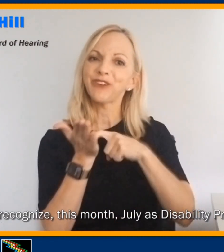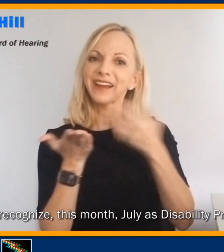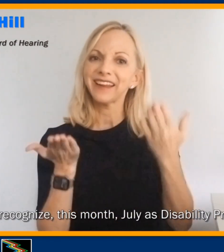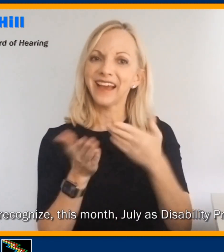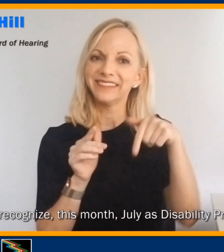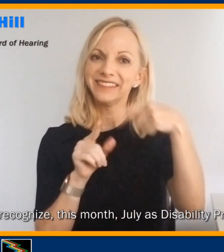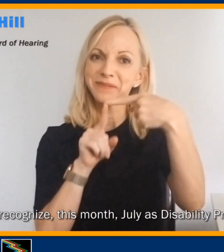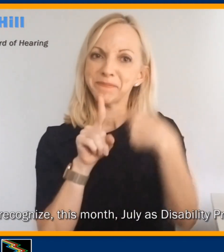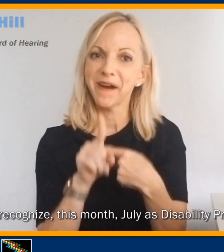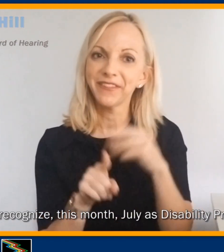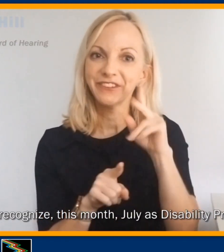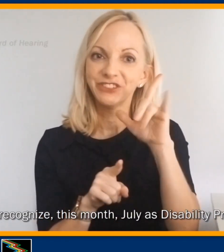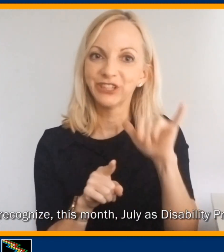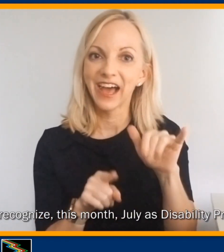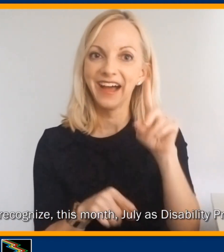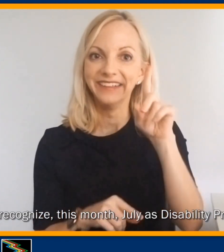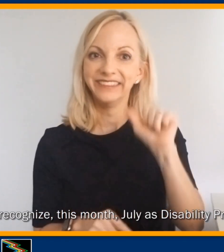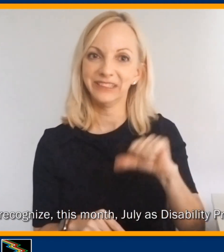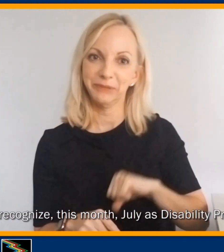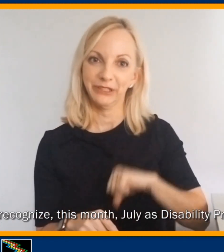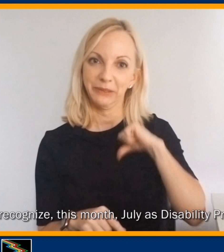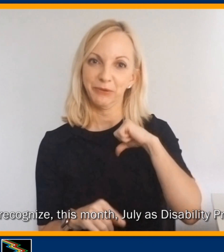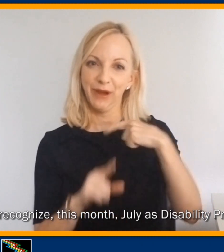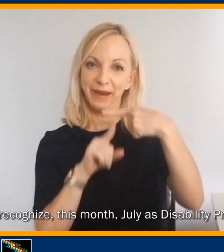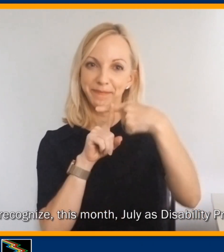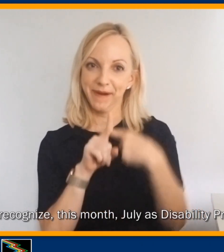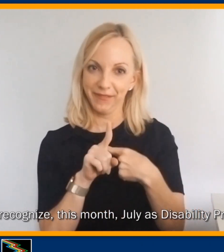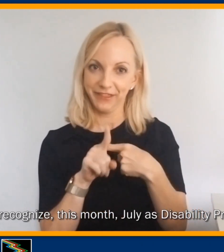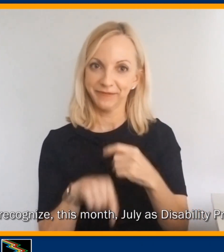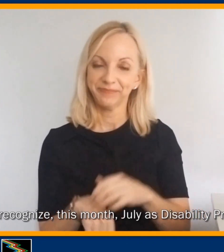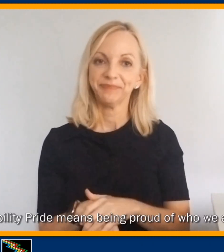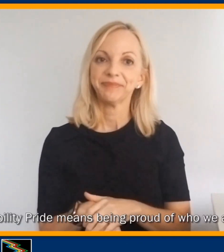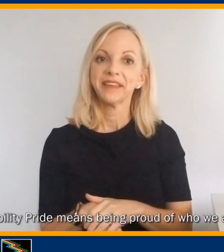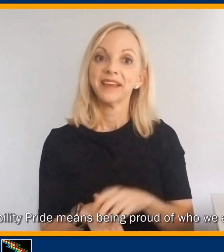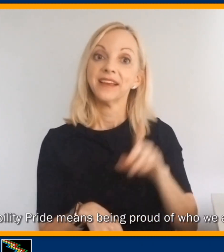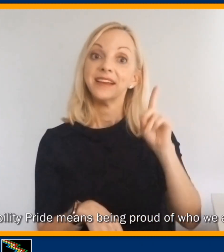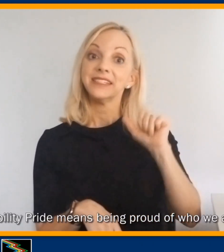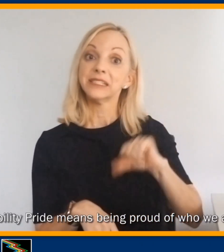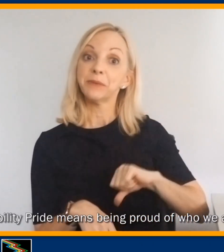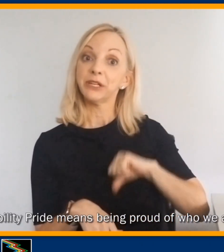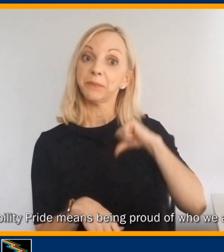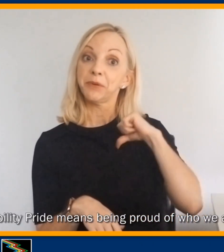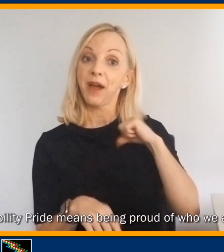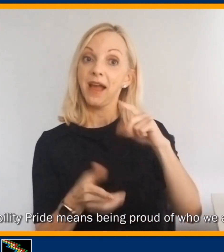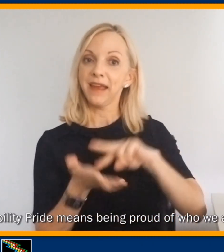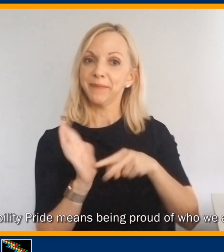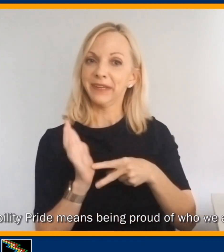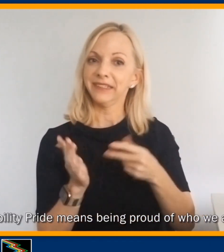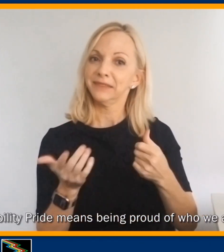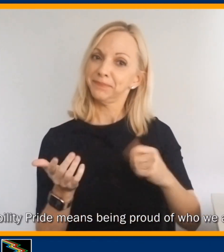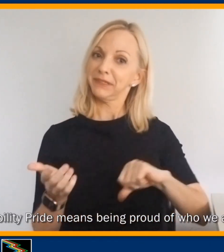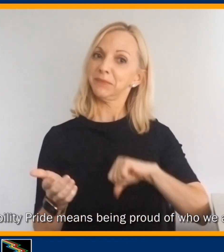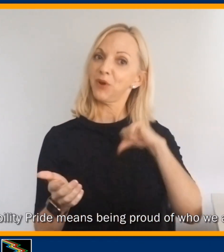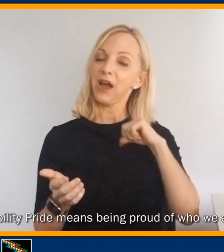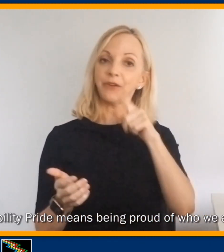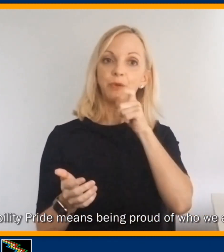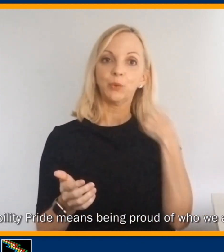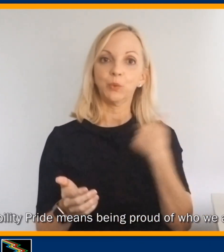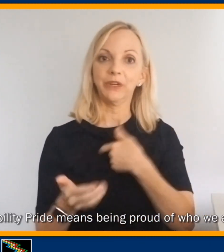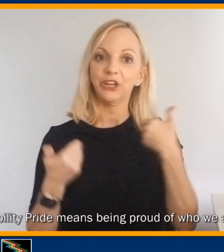recognize this month of July Disability Pride Month. Disability Pride means being proud of who we